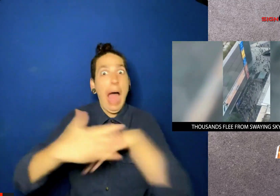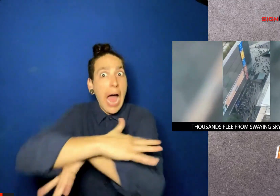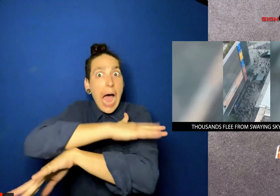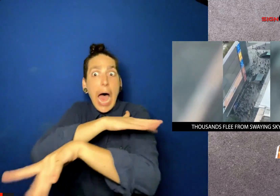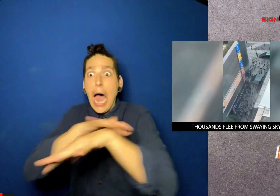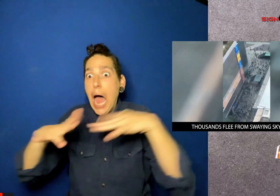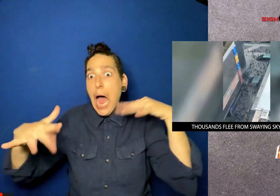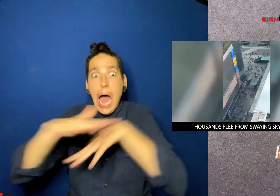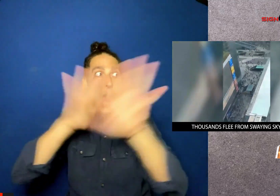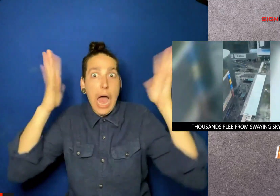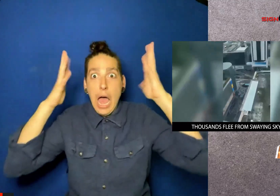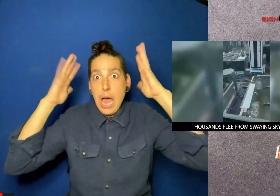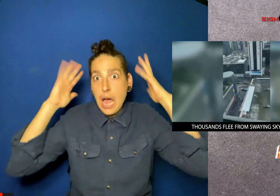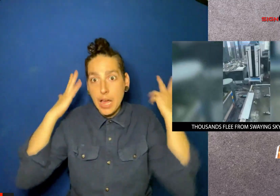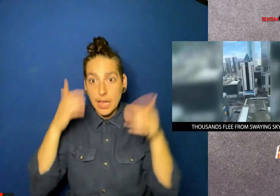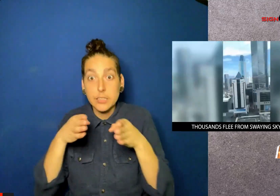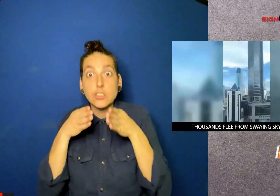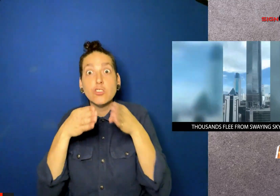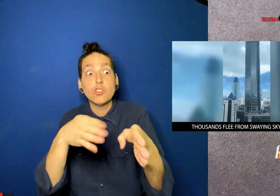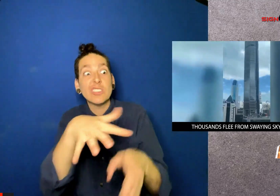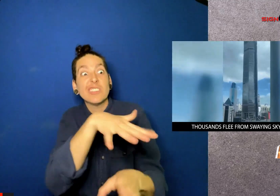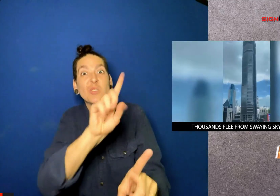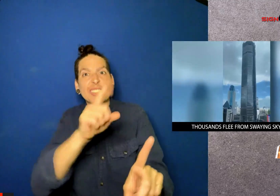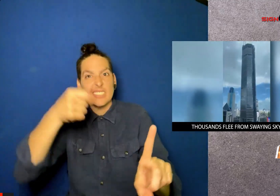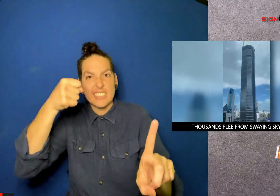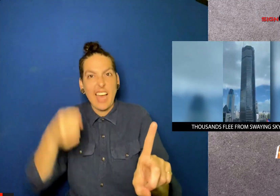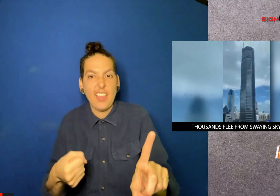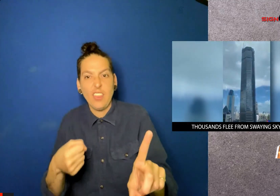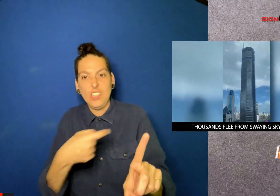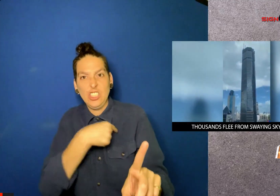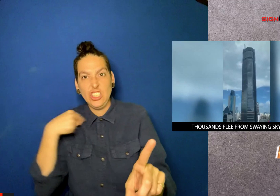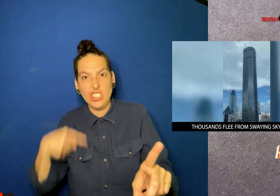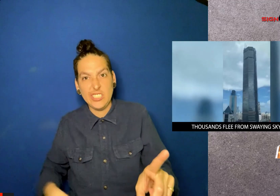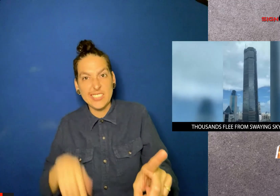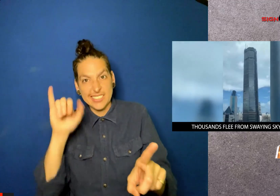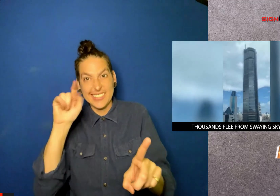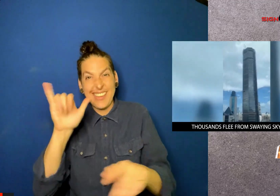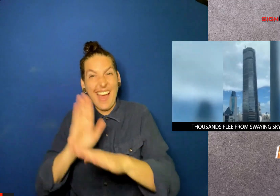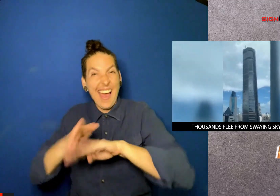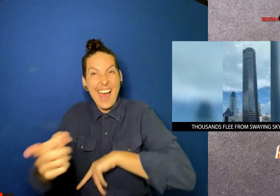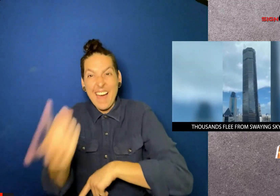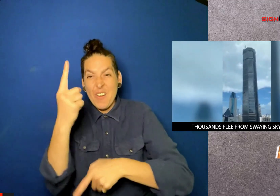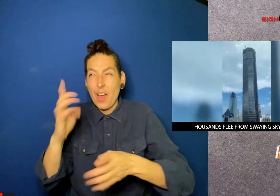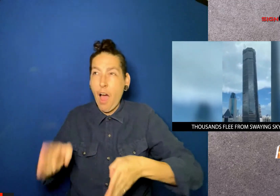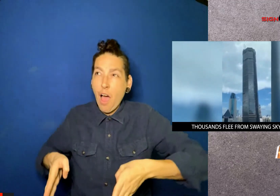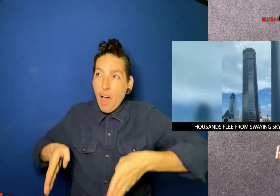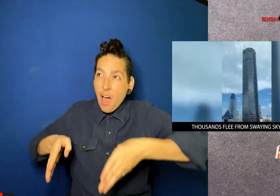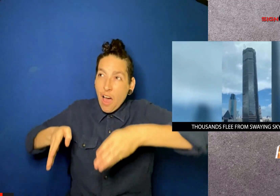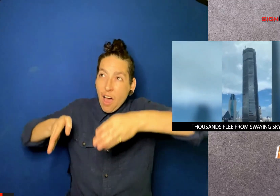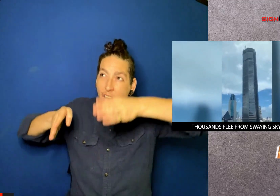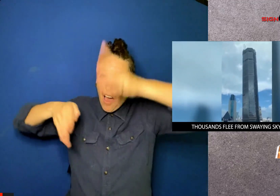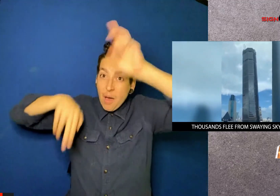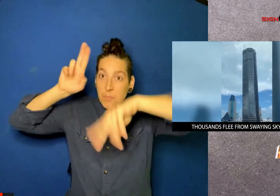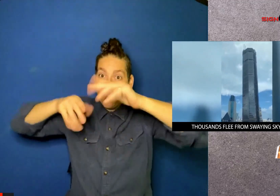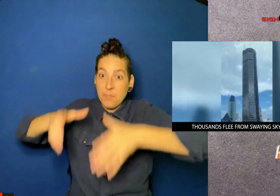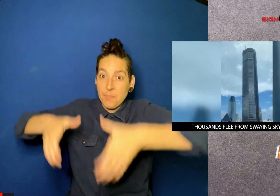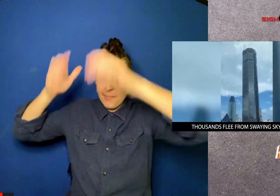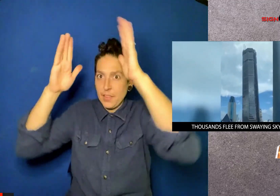Thousands of people were caught on camera running in a panic through the streets of a South China city after a